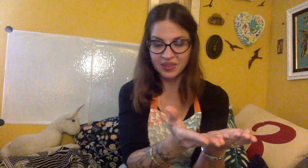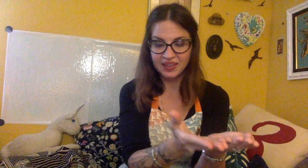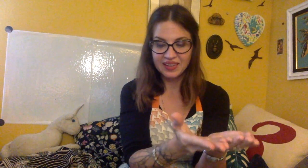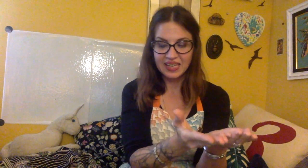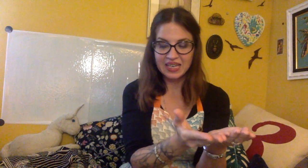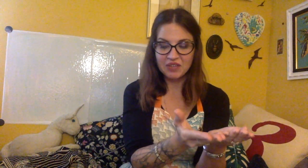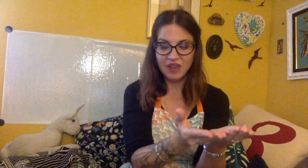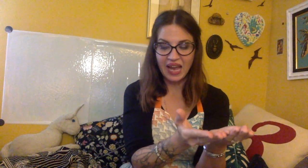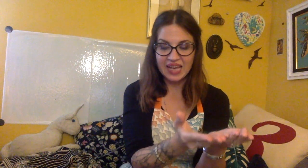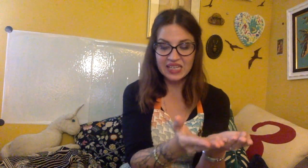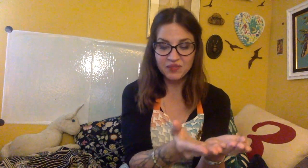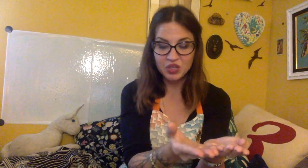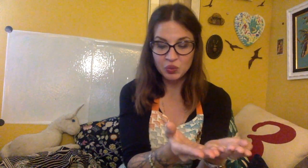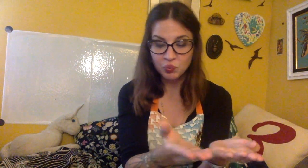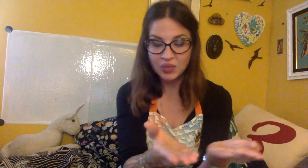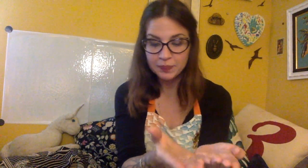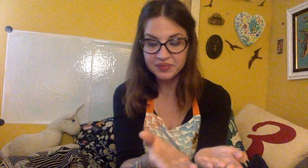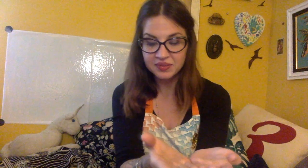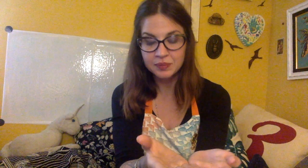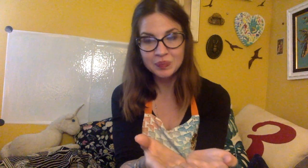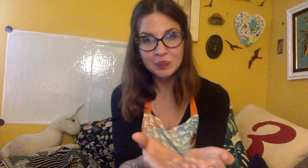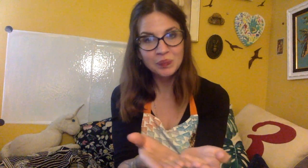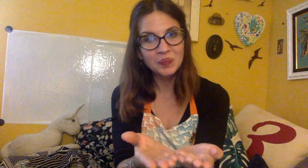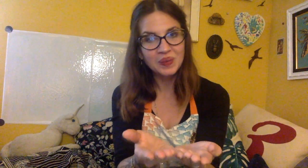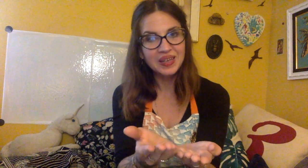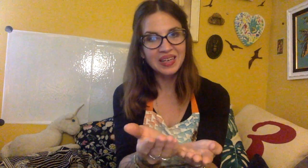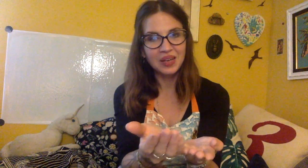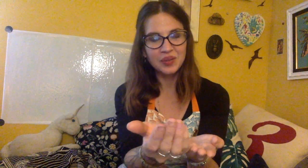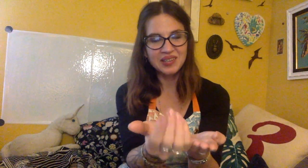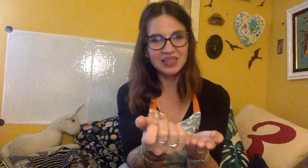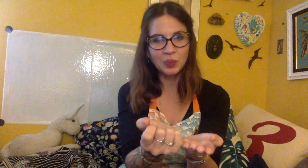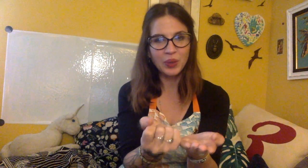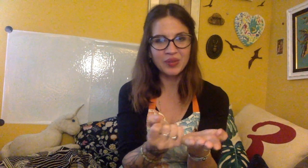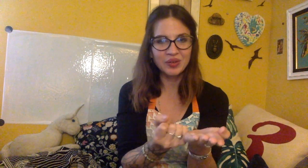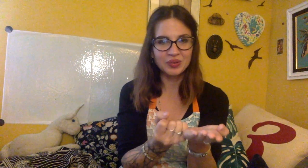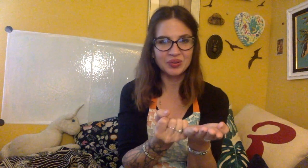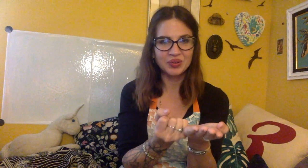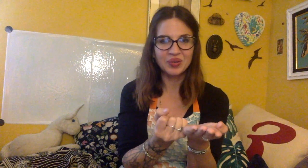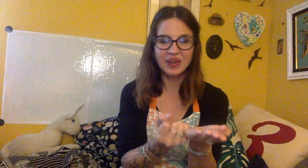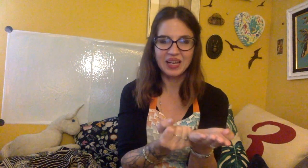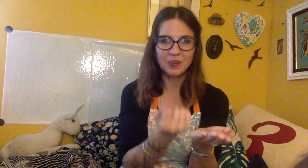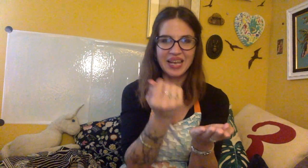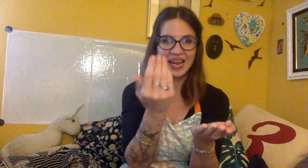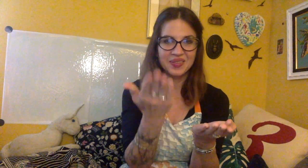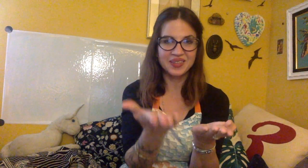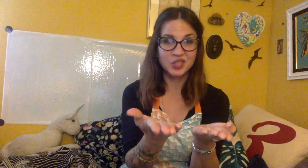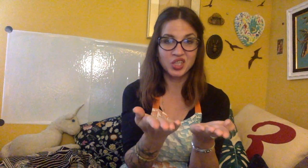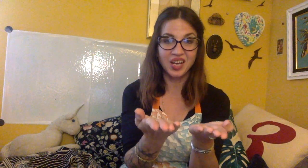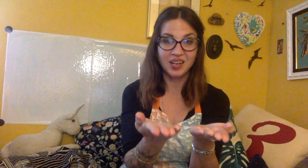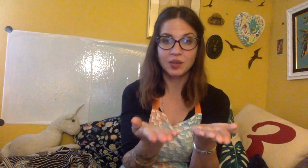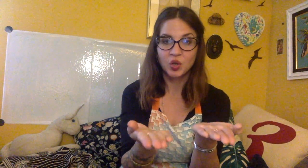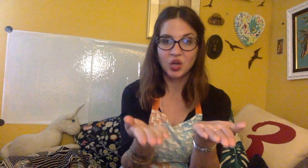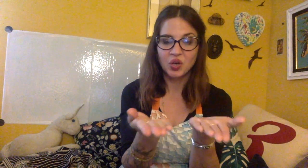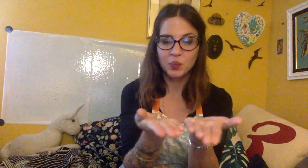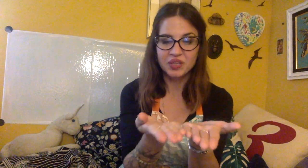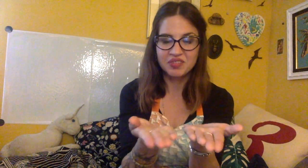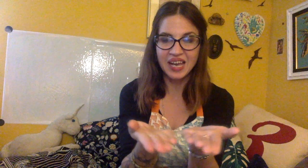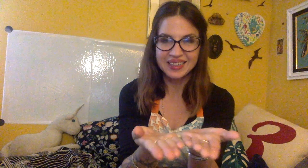And if I give you rips and we take away the chuh, we've got